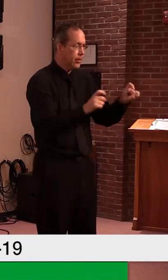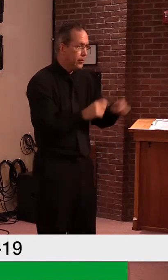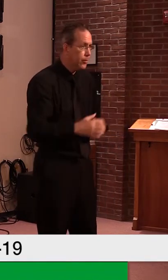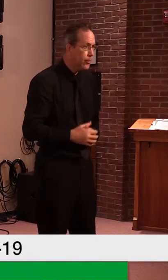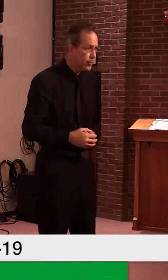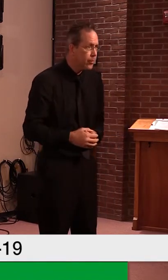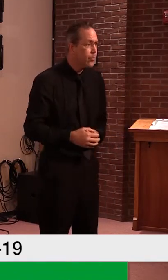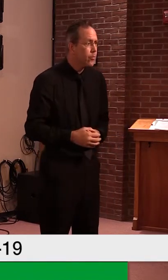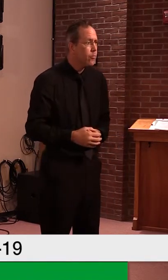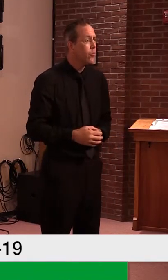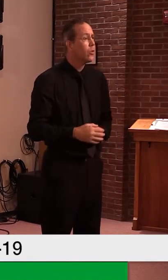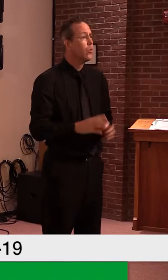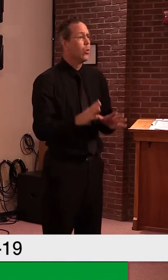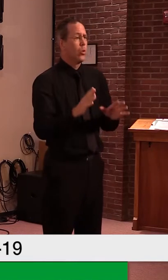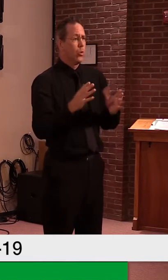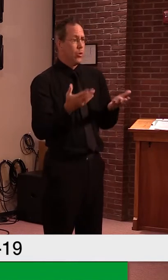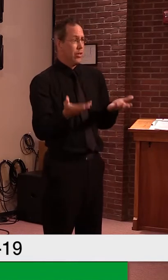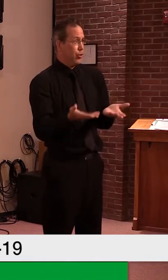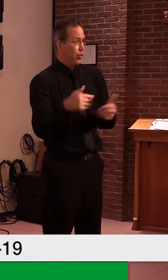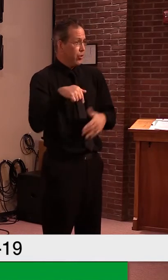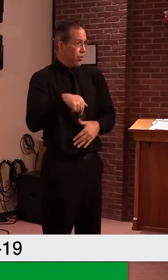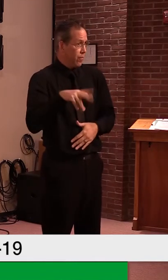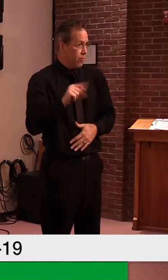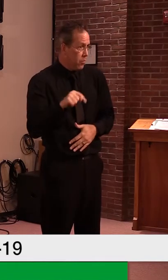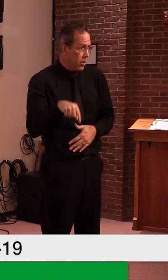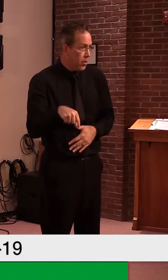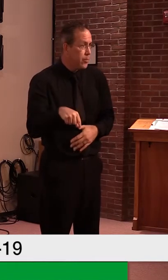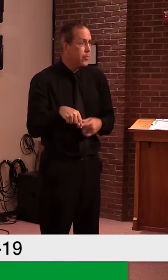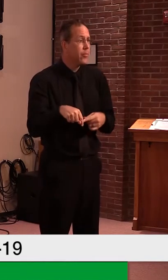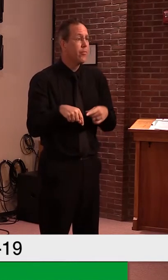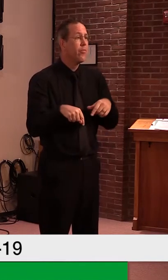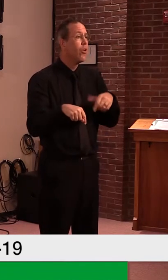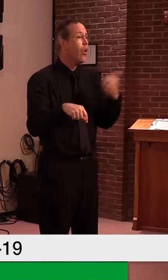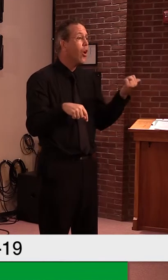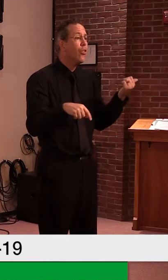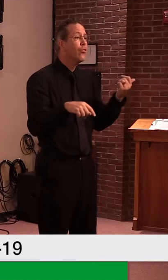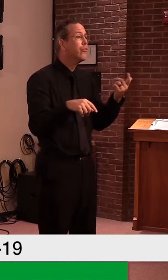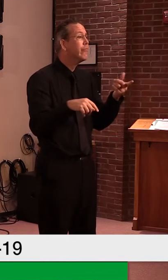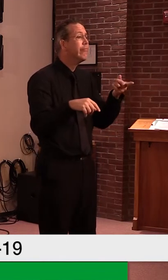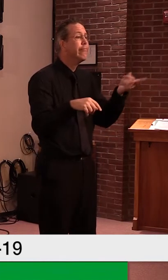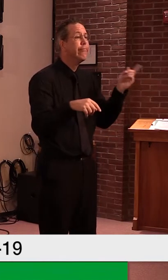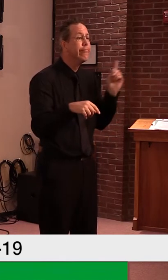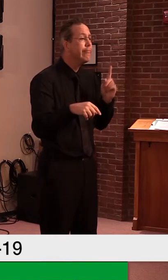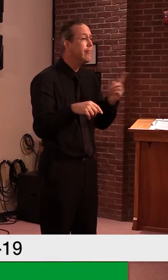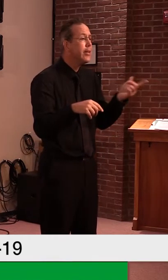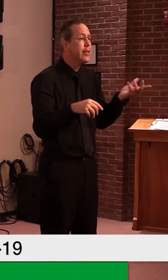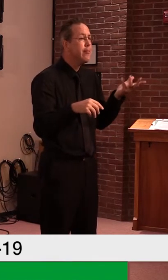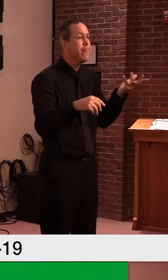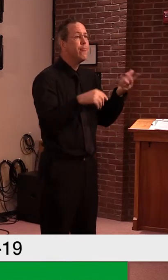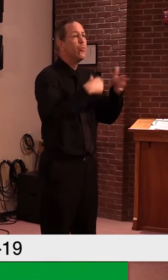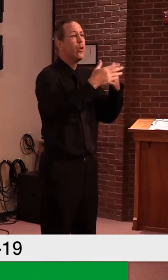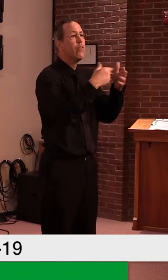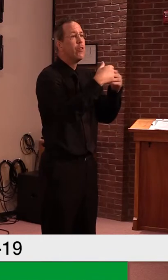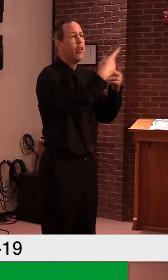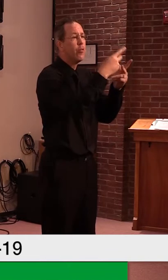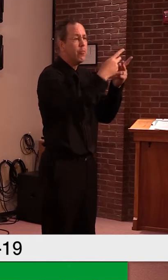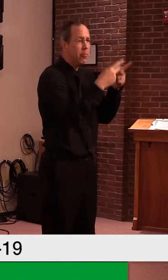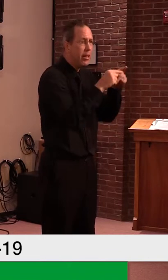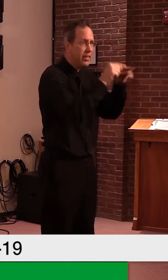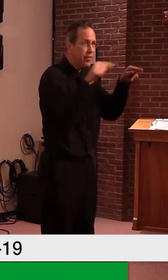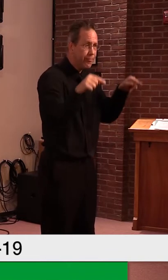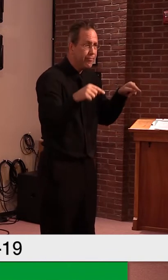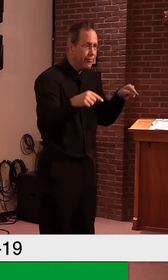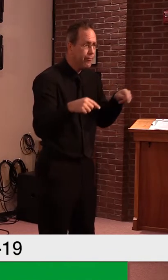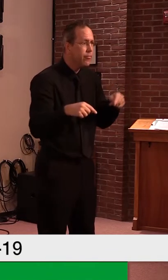for Vermont or in, um, in any other facility that we may have. Um, this is a worldwide